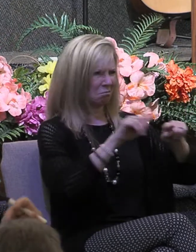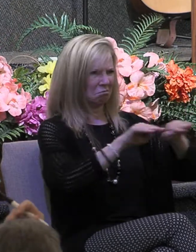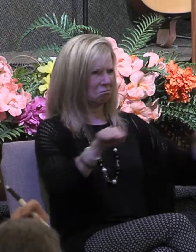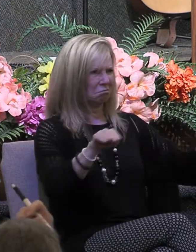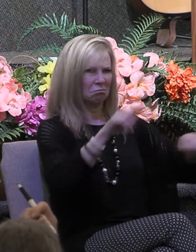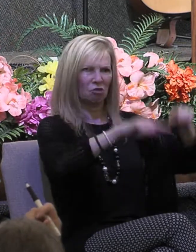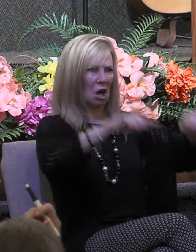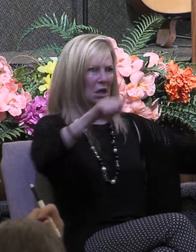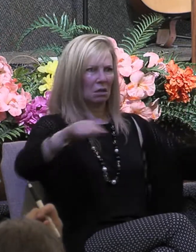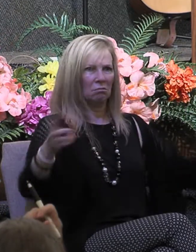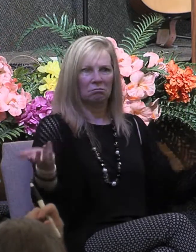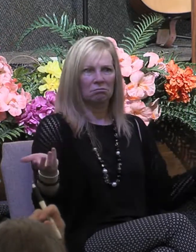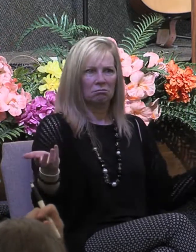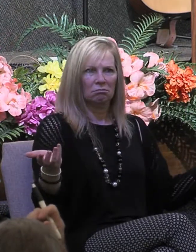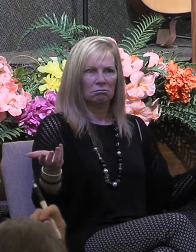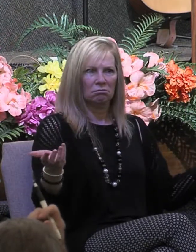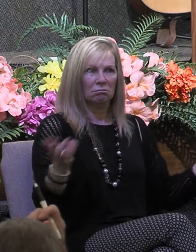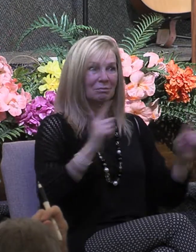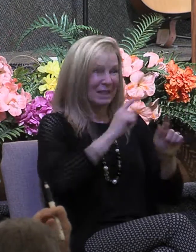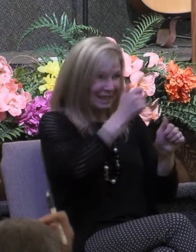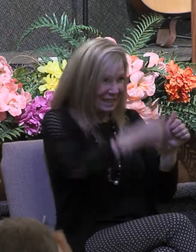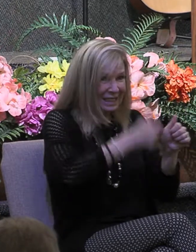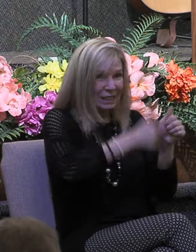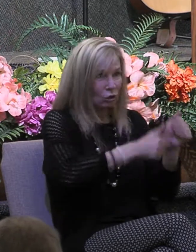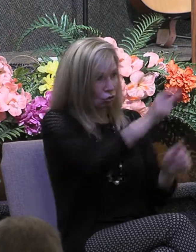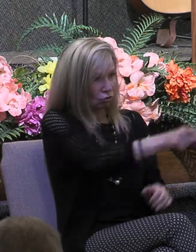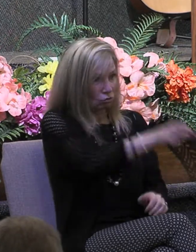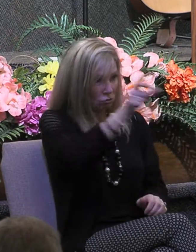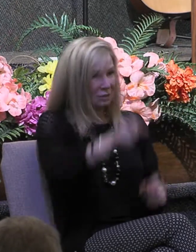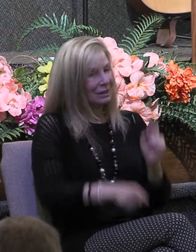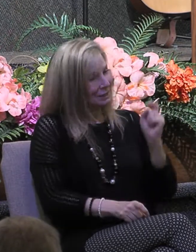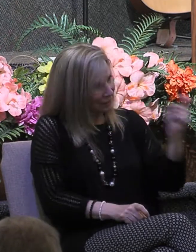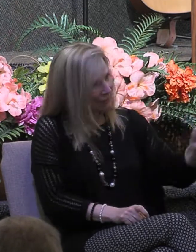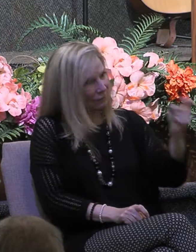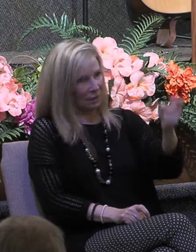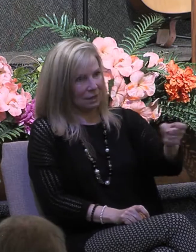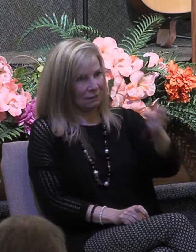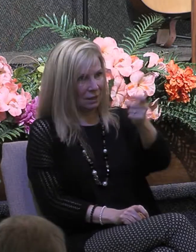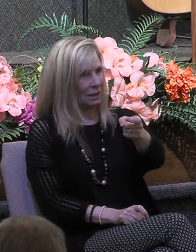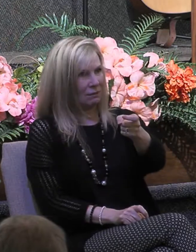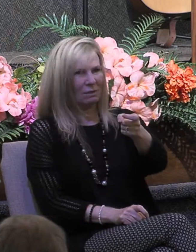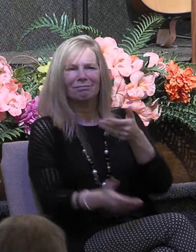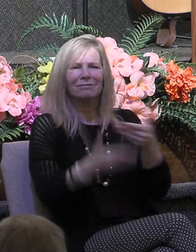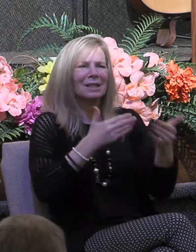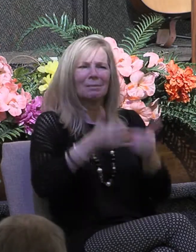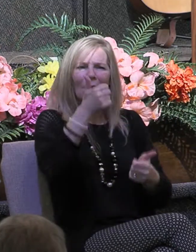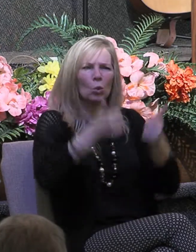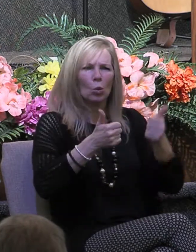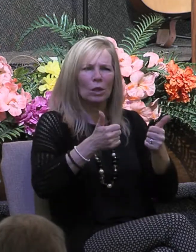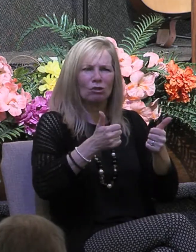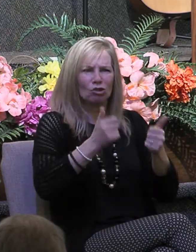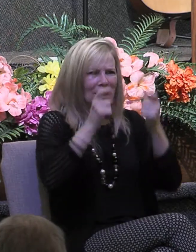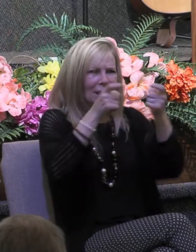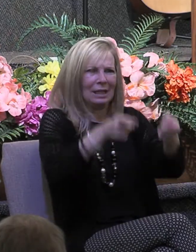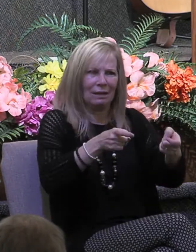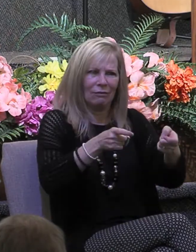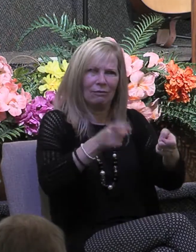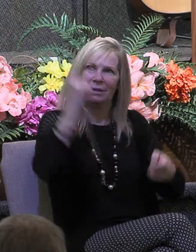one is given the manifestation of the spirit for the common good doesn't matter what gift you've been given it's all for the same